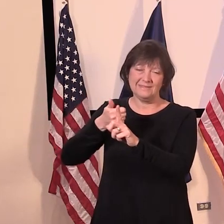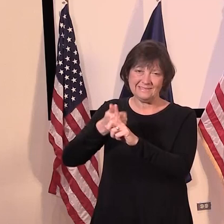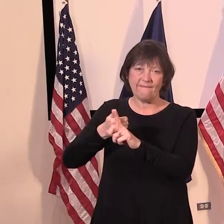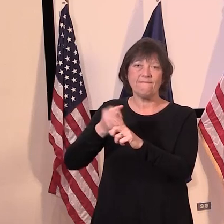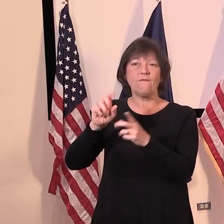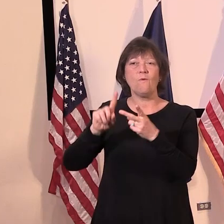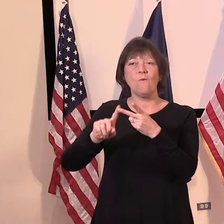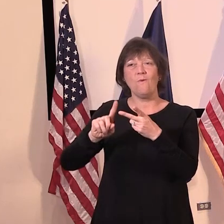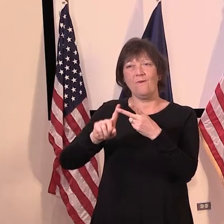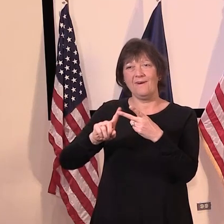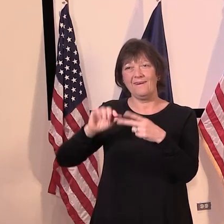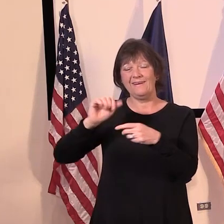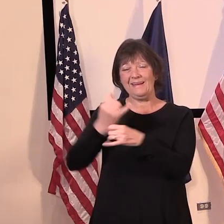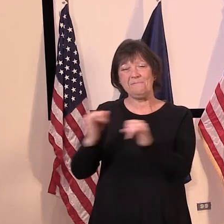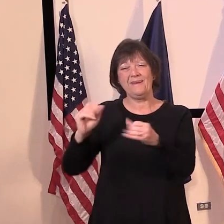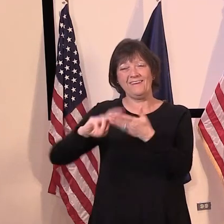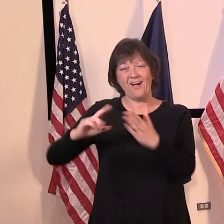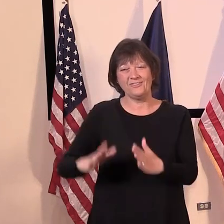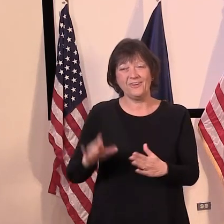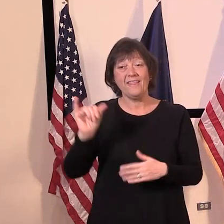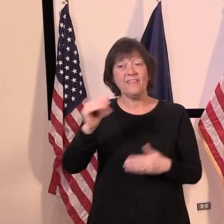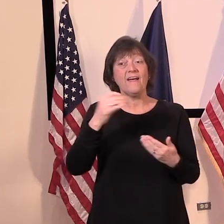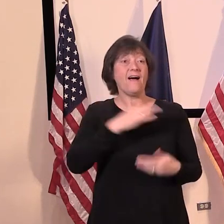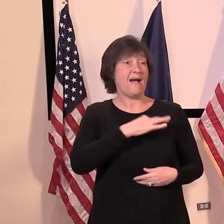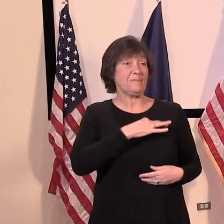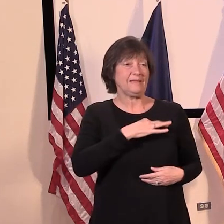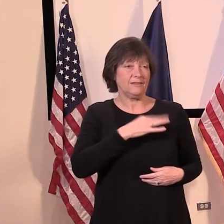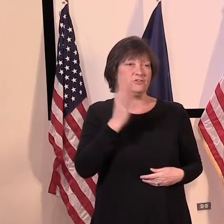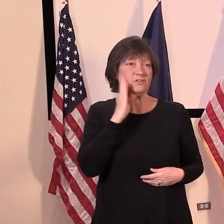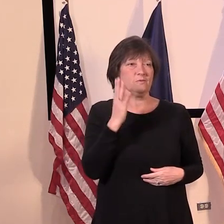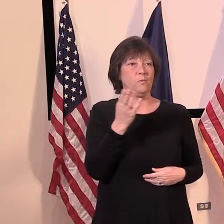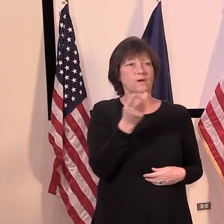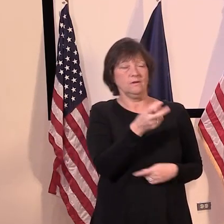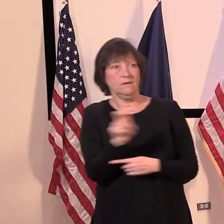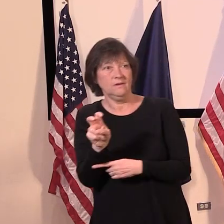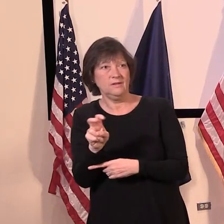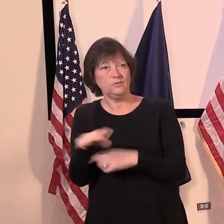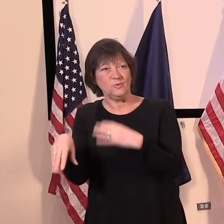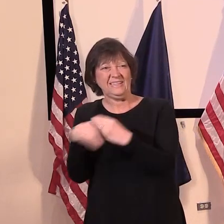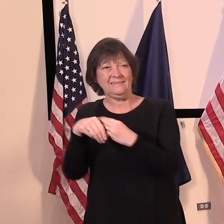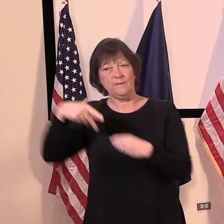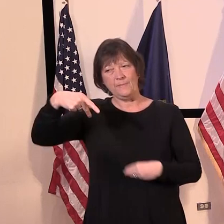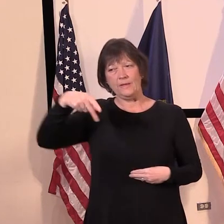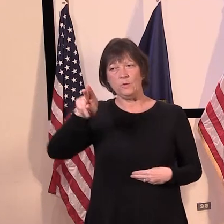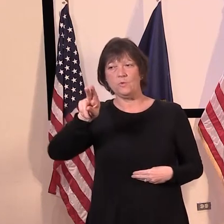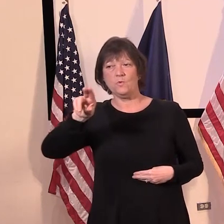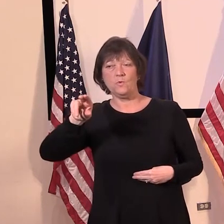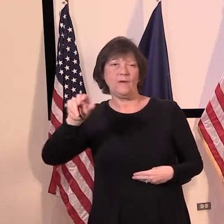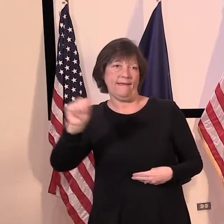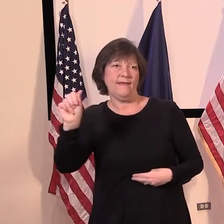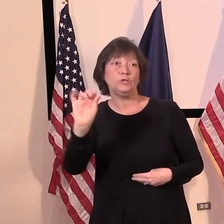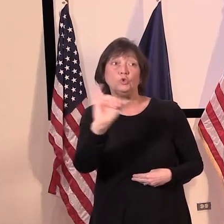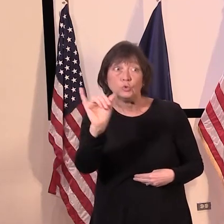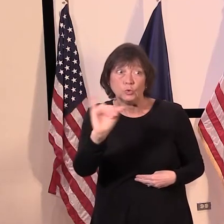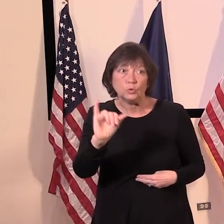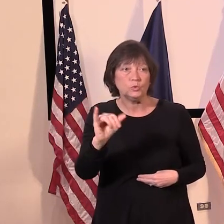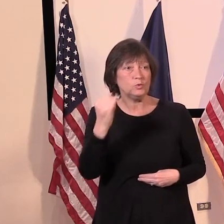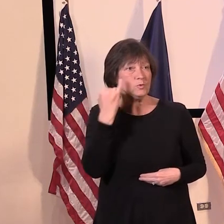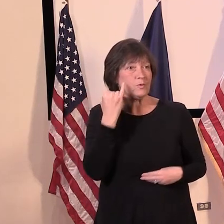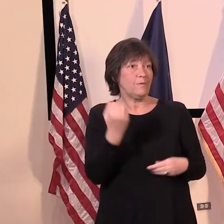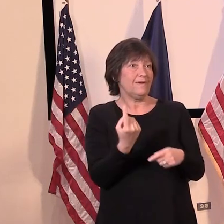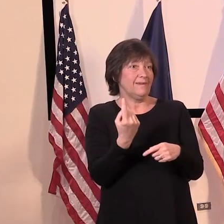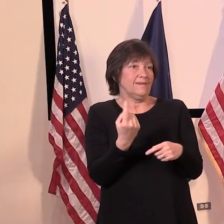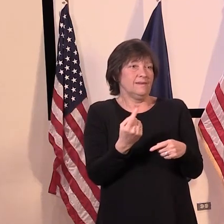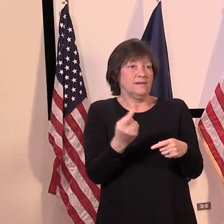independent contractor, um, that application becomes expanded to include the PUA application as well. Uh, so they end up filling